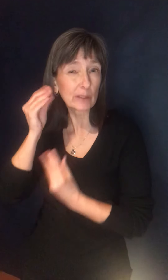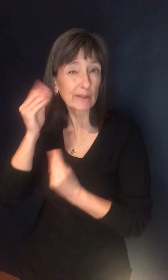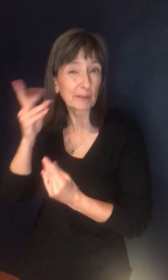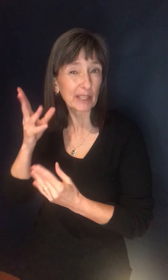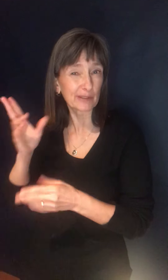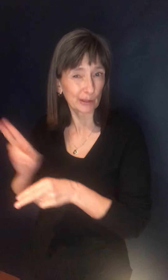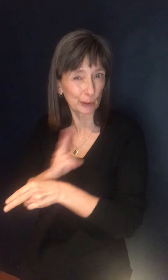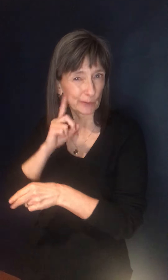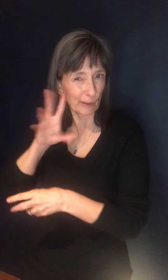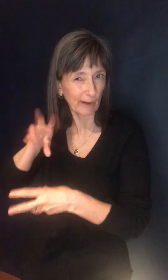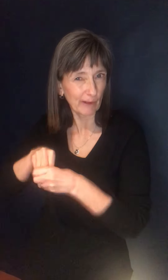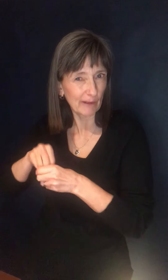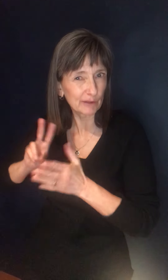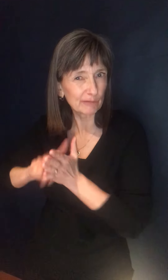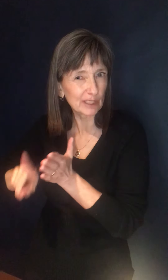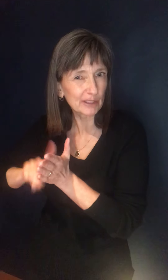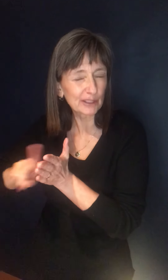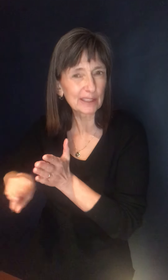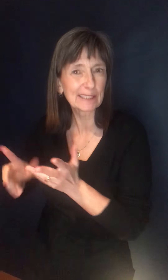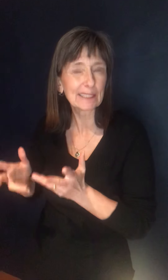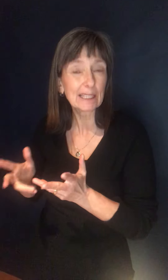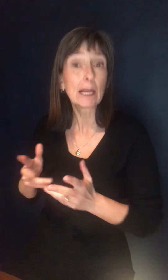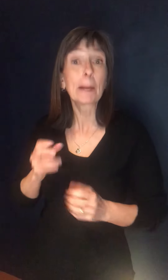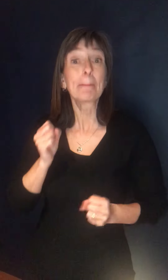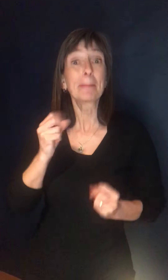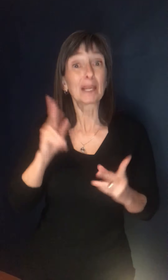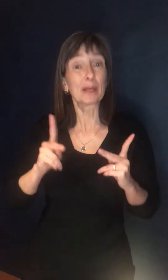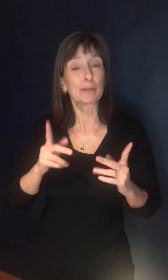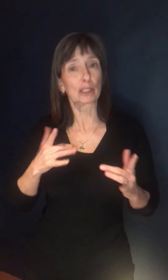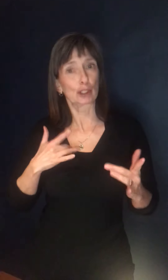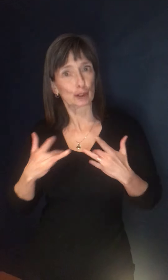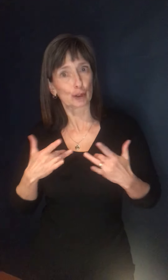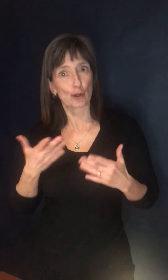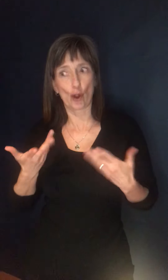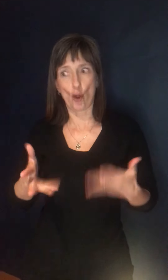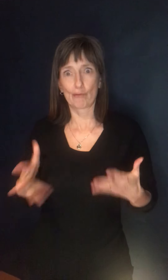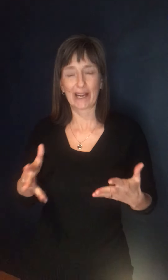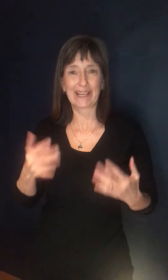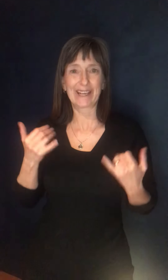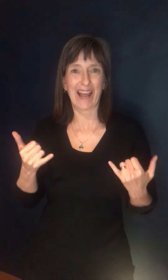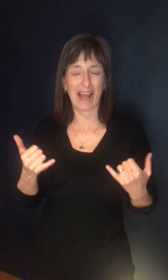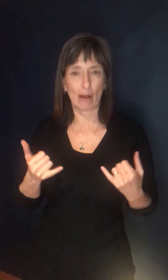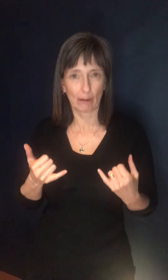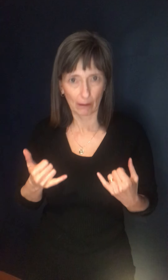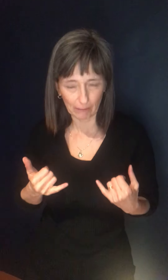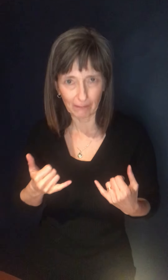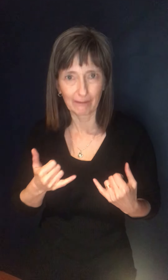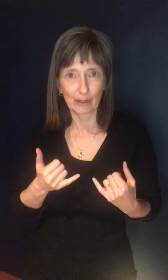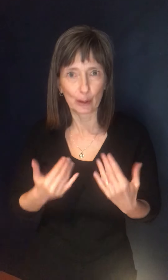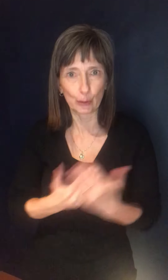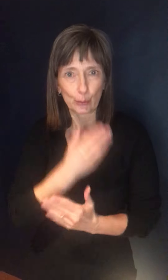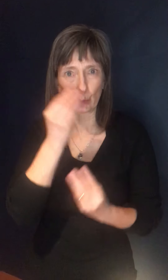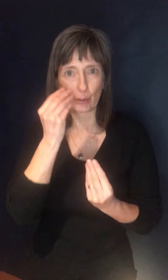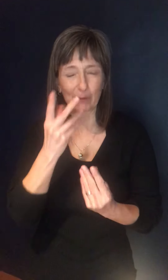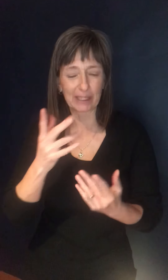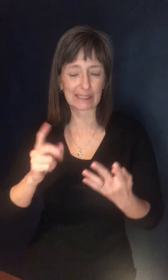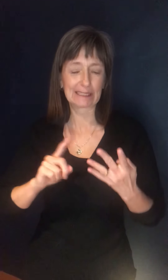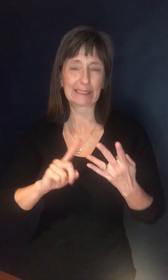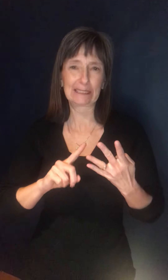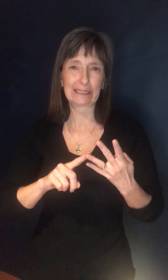who were already hesitant about being vaccinated, this may have increased and heightened that fear, especially when it comes to AstraZeneca. Uh, what is